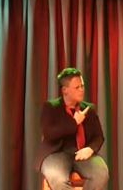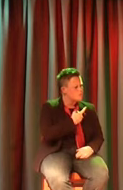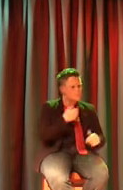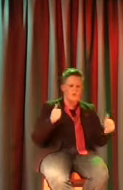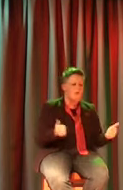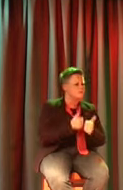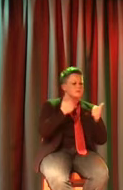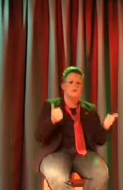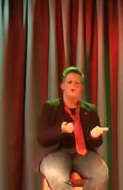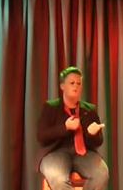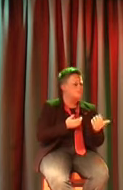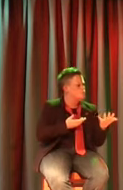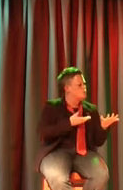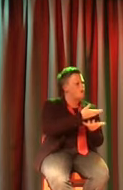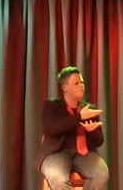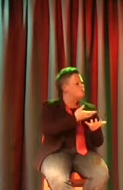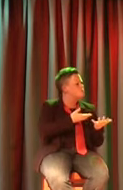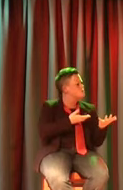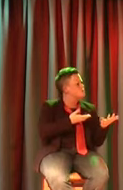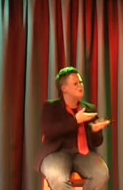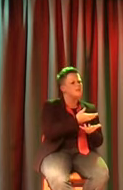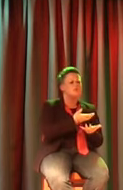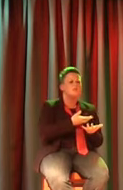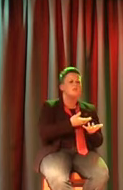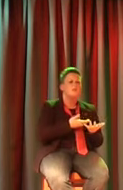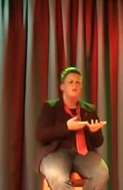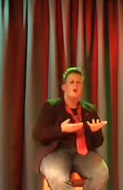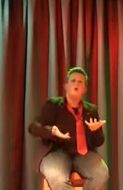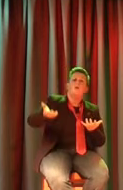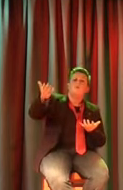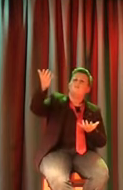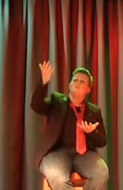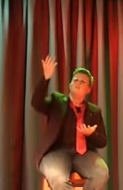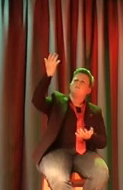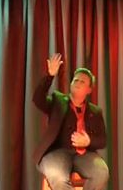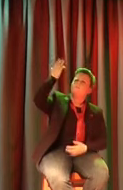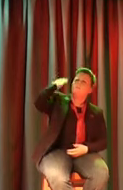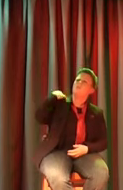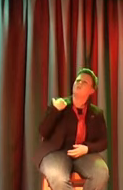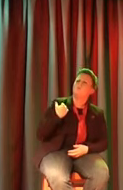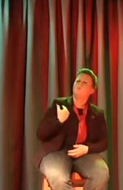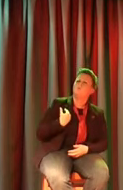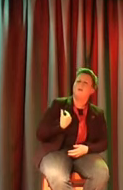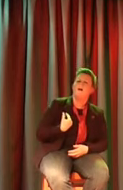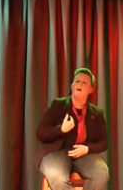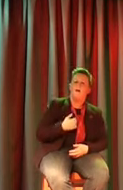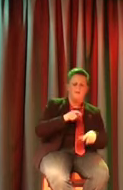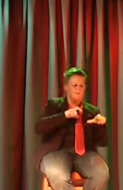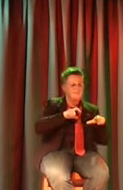I came across the night with you, I took